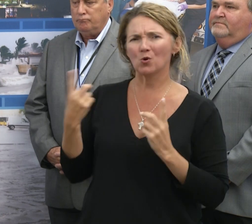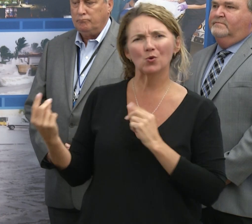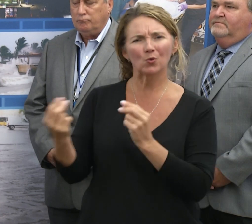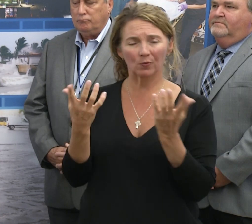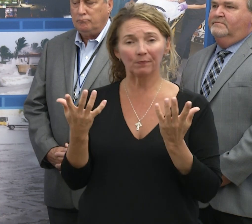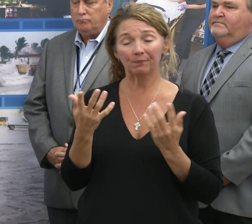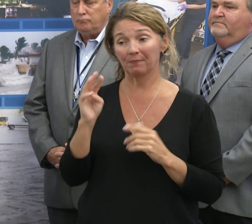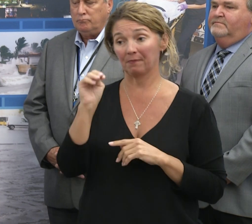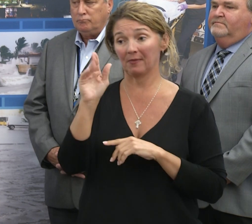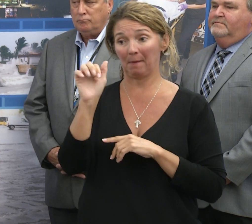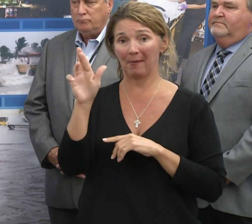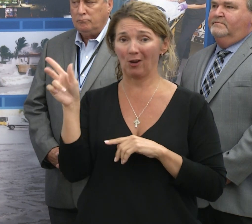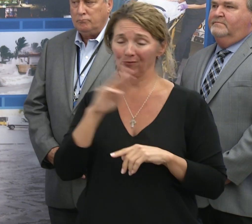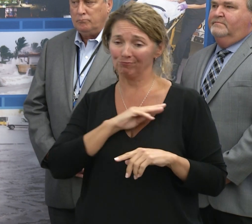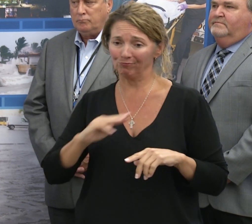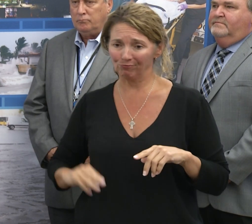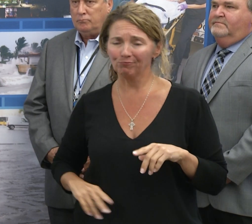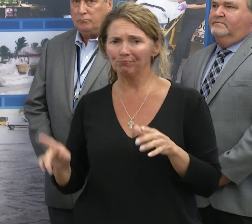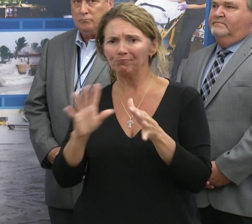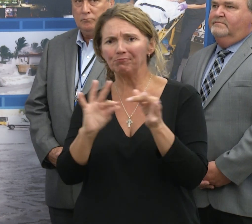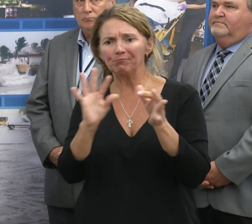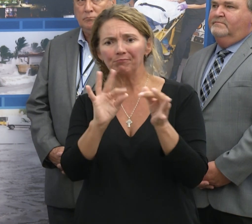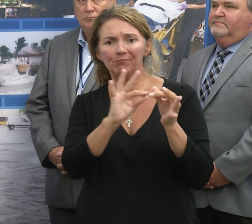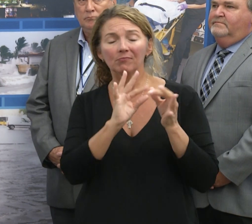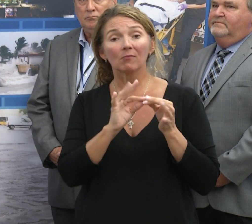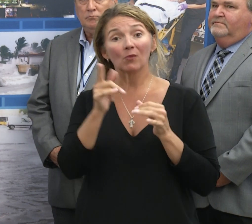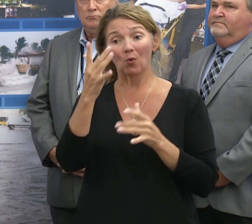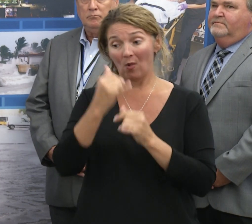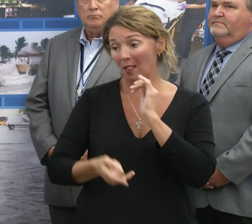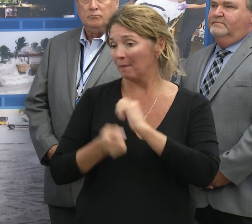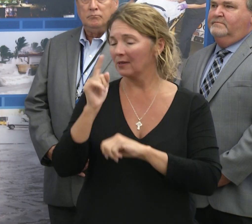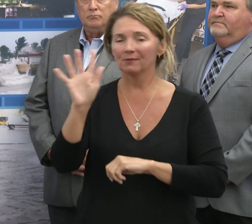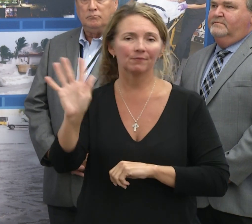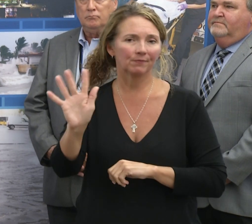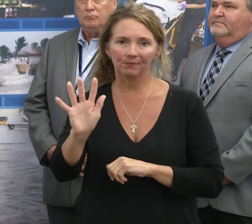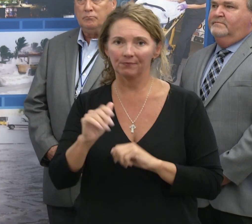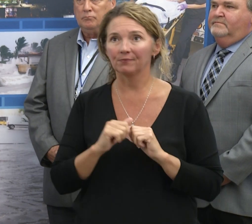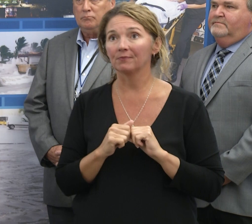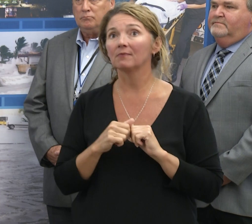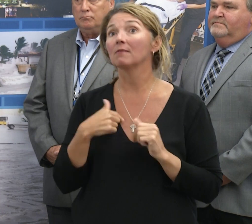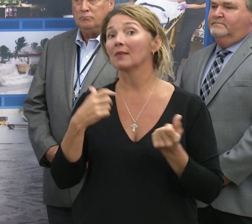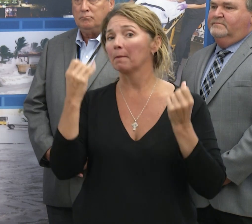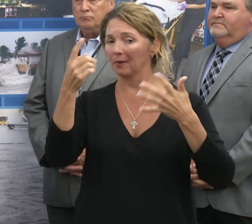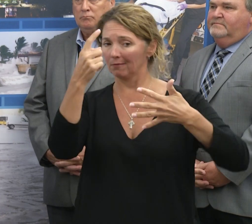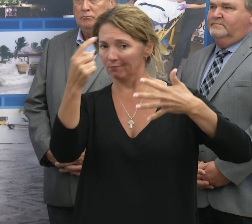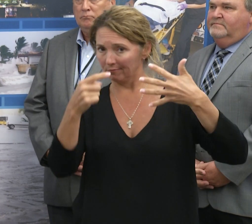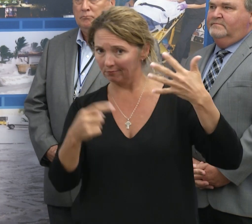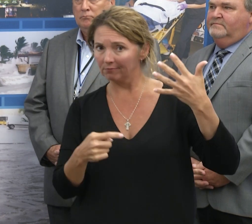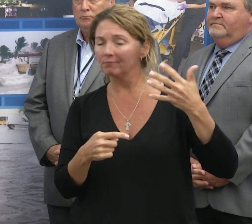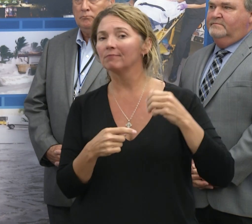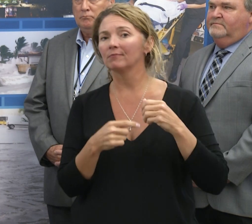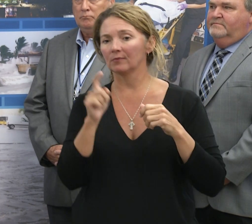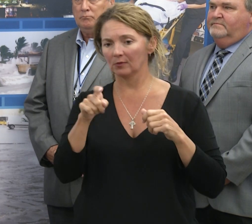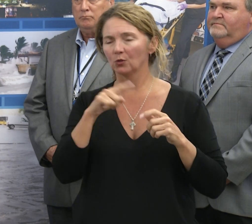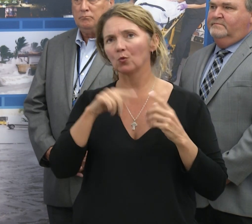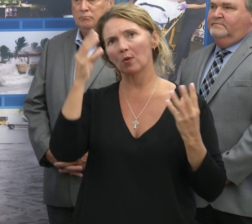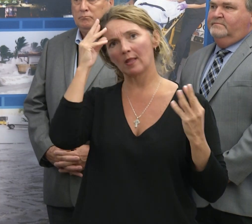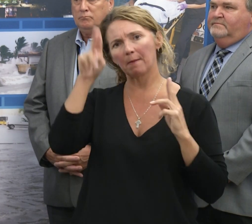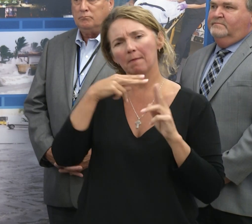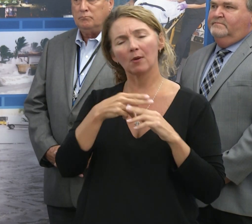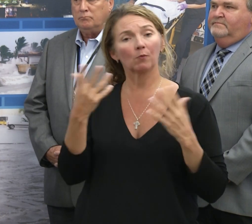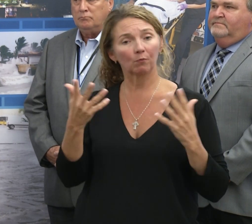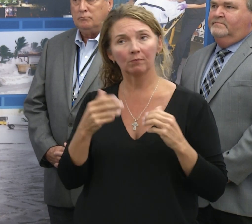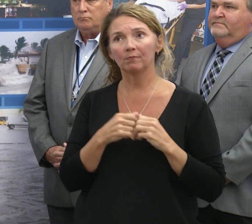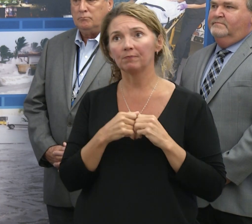As the, as the mayor, uh, stated, uh, you don't want to wait till the last minute. We have a lot of things that, that need to be considered.